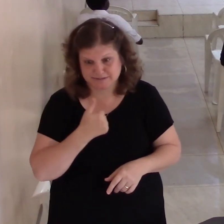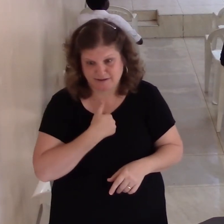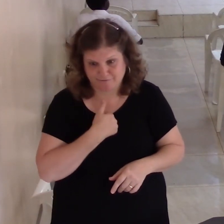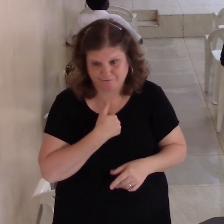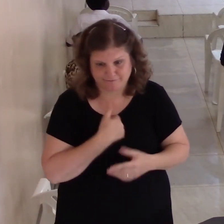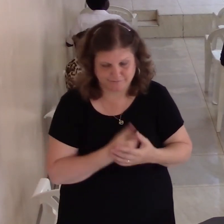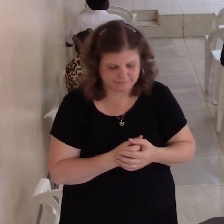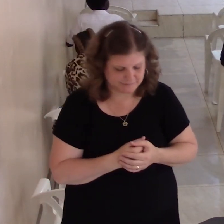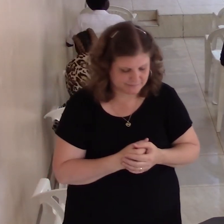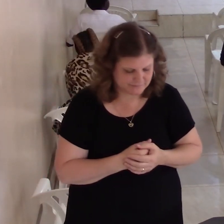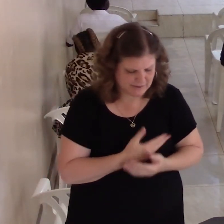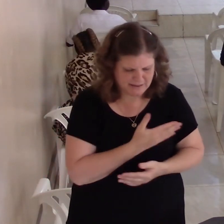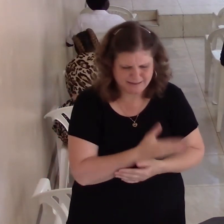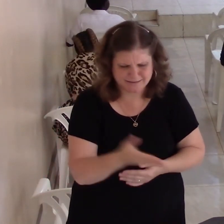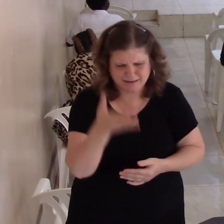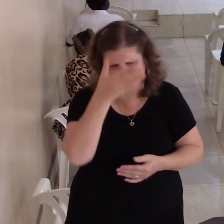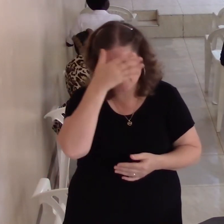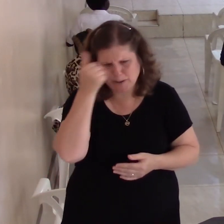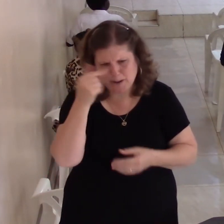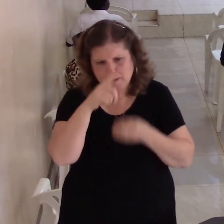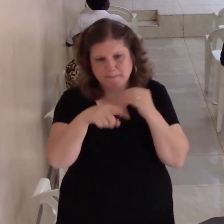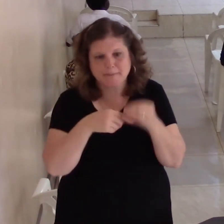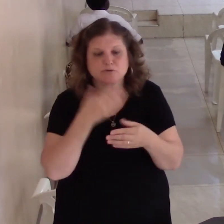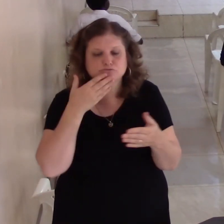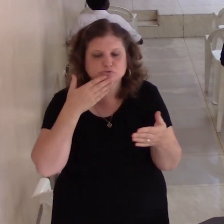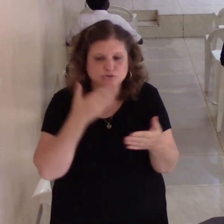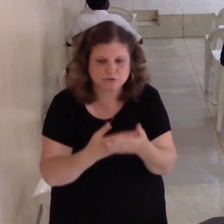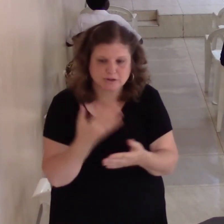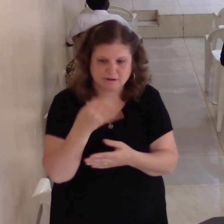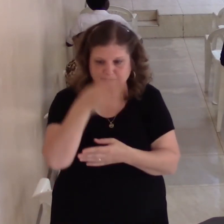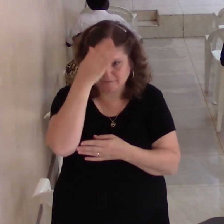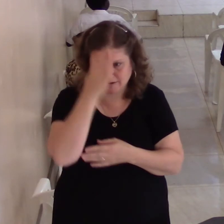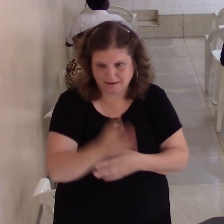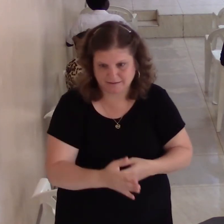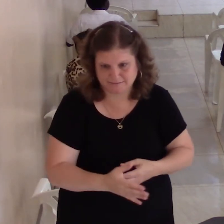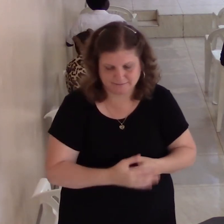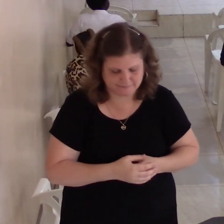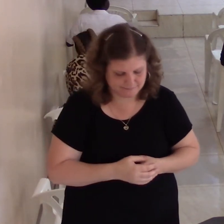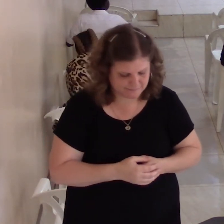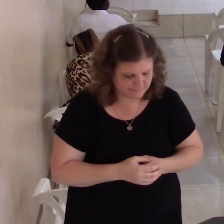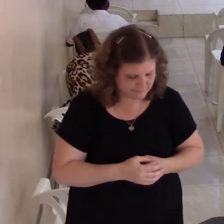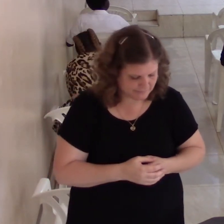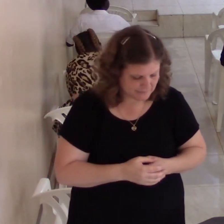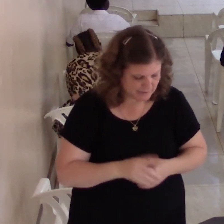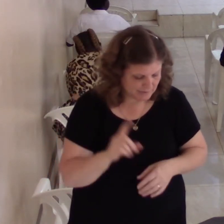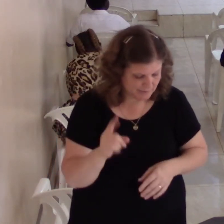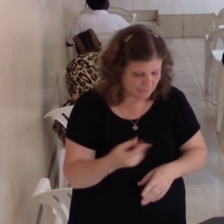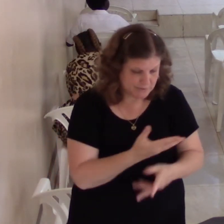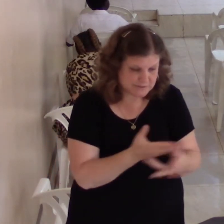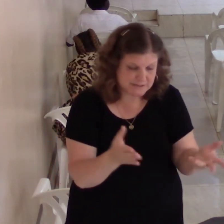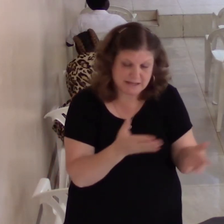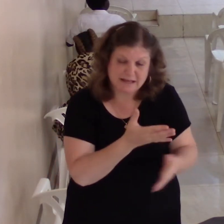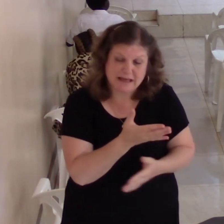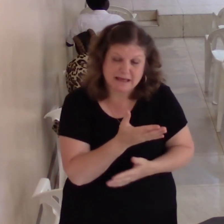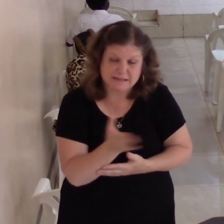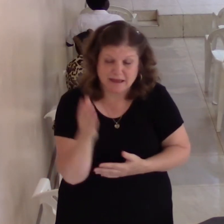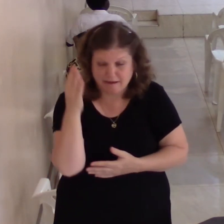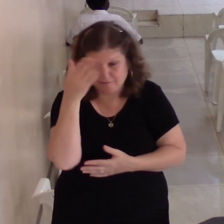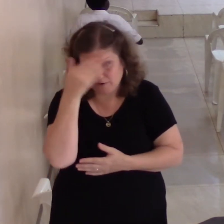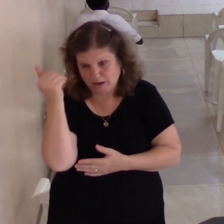They forgotten about the goodness of God. But the first thing they forgot they forgot to give thank you.